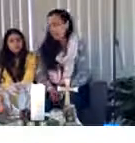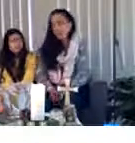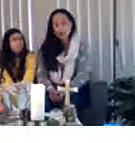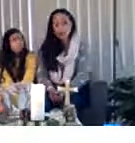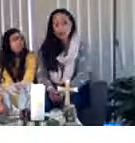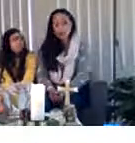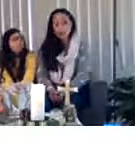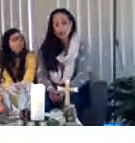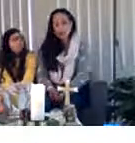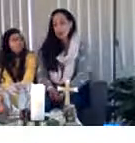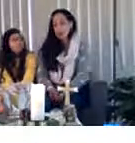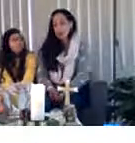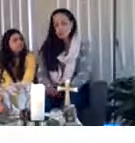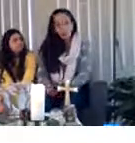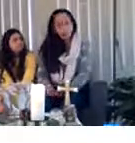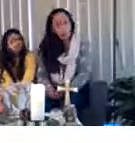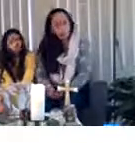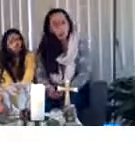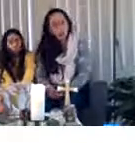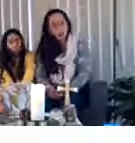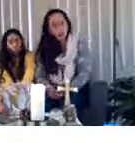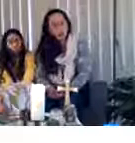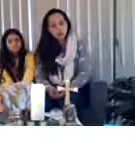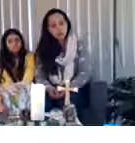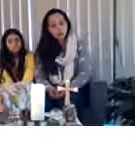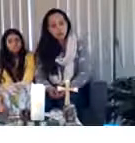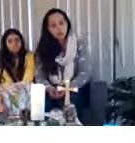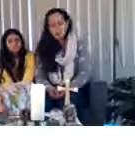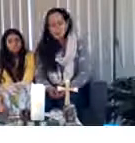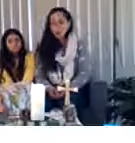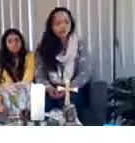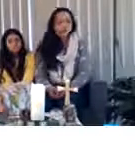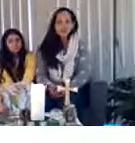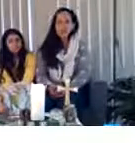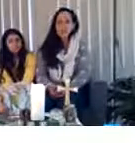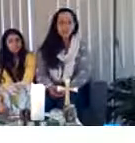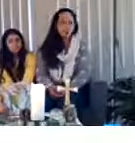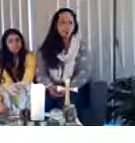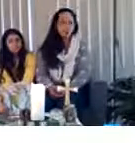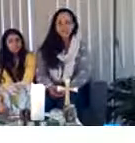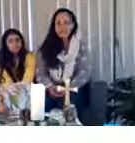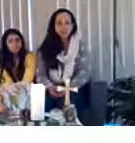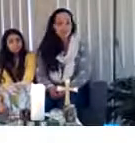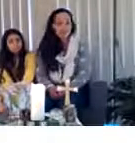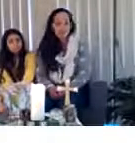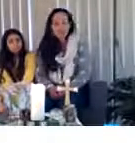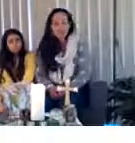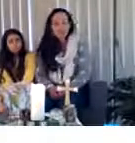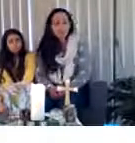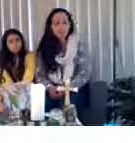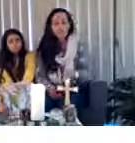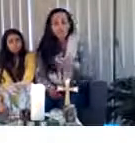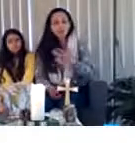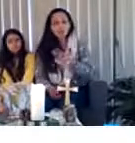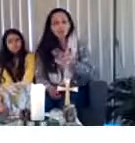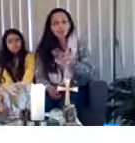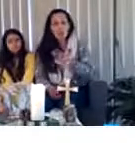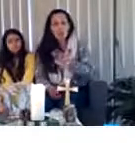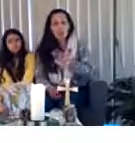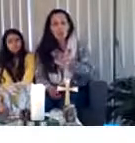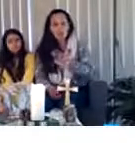disciples and said, will you leave me too? And Simon Peter said, no, no, Jesus, we won't leave you. What do